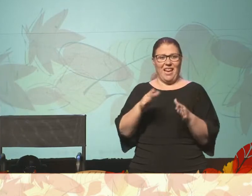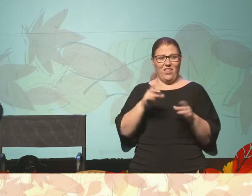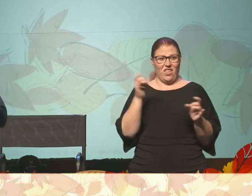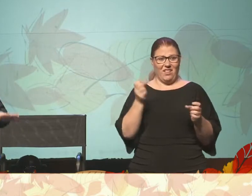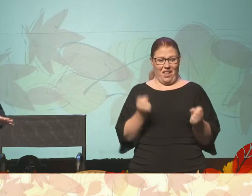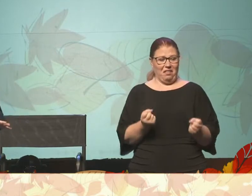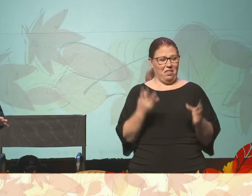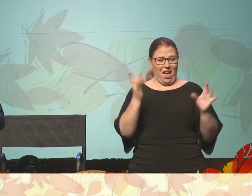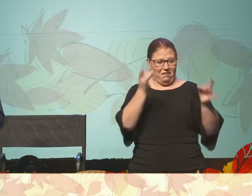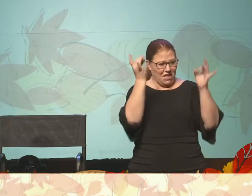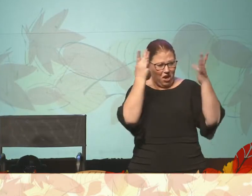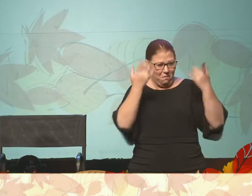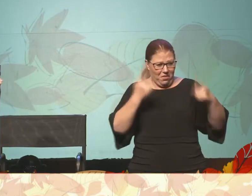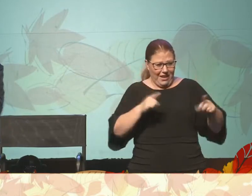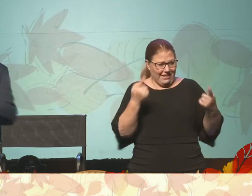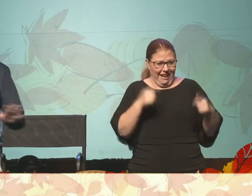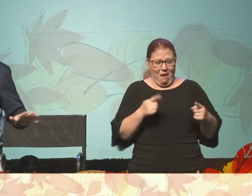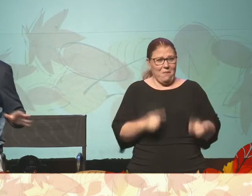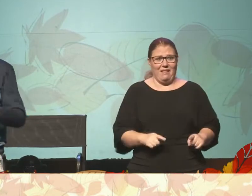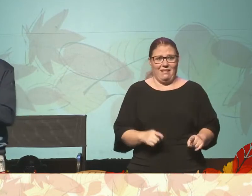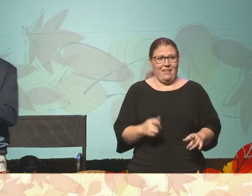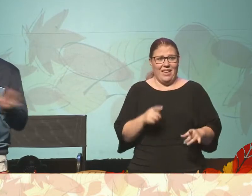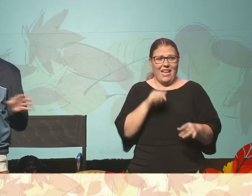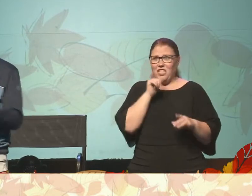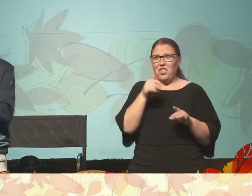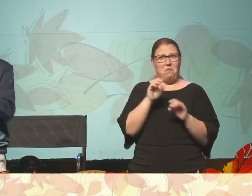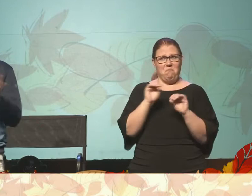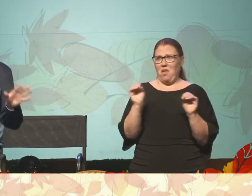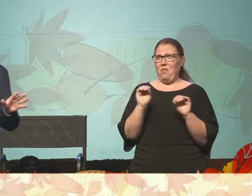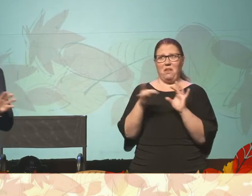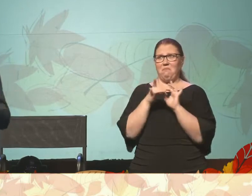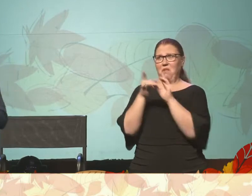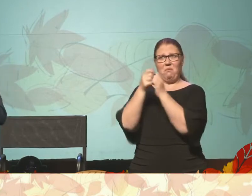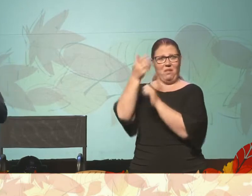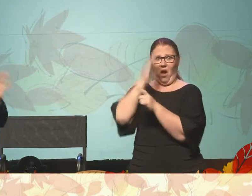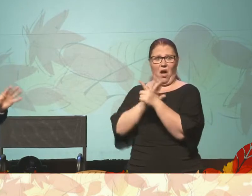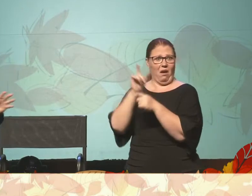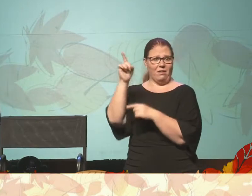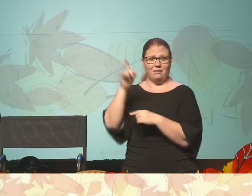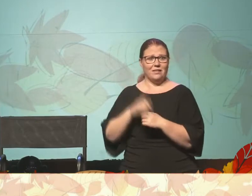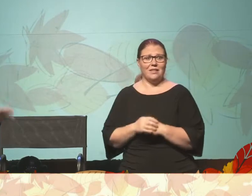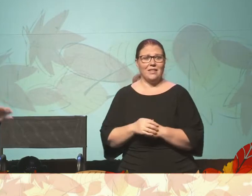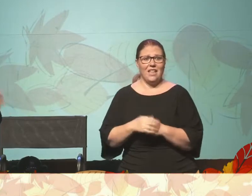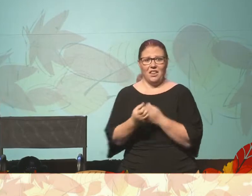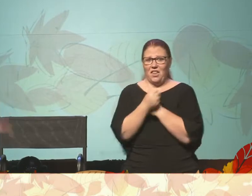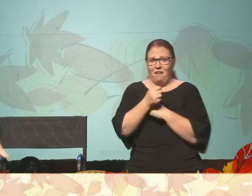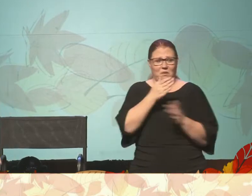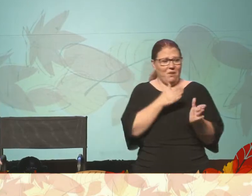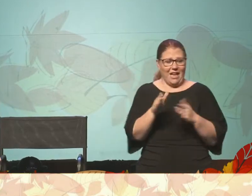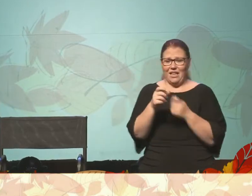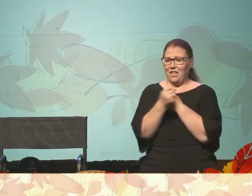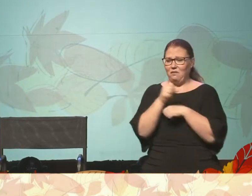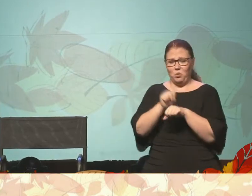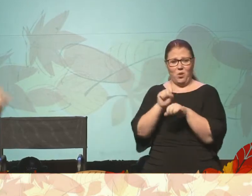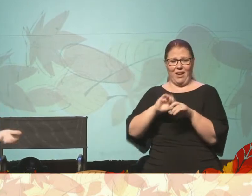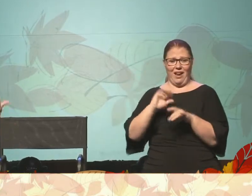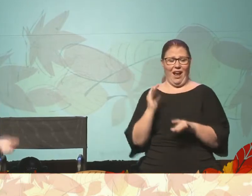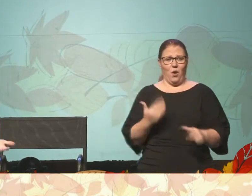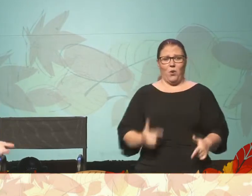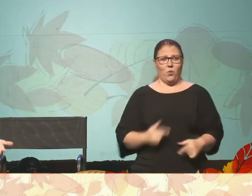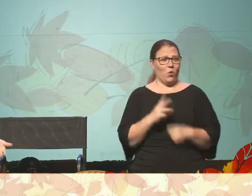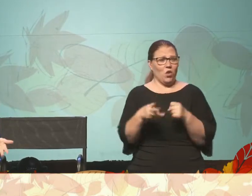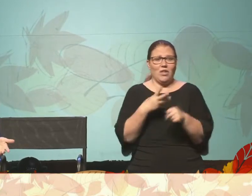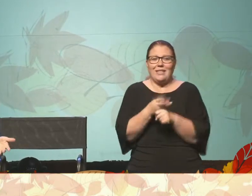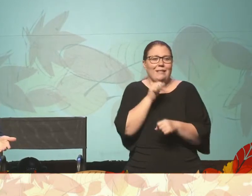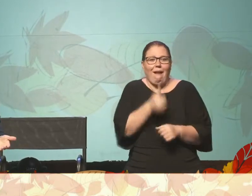horrible, terrible things that I don't think have anything to do with God's plan, God's will, love's plan, love's work in our world. And so I don't, I'm